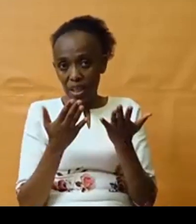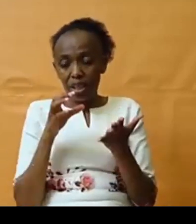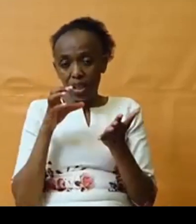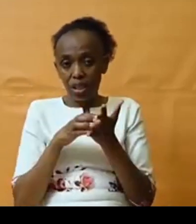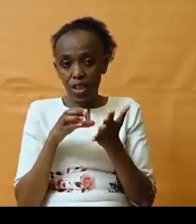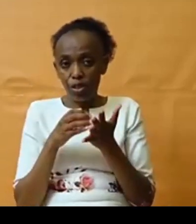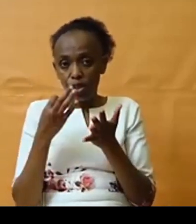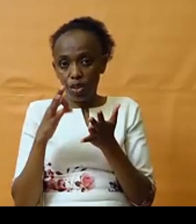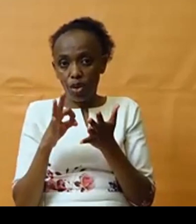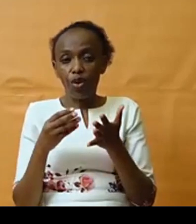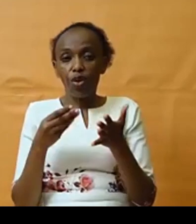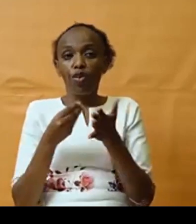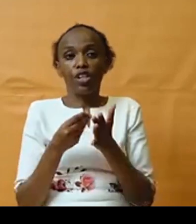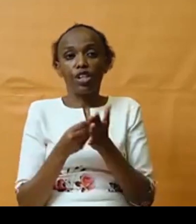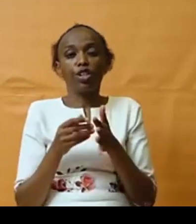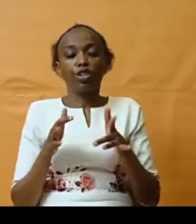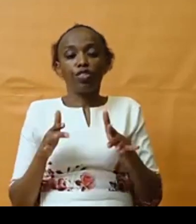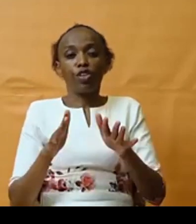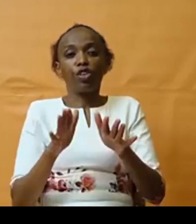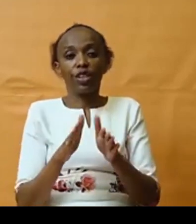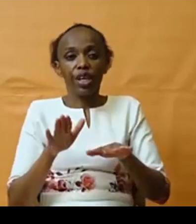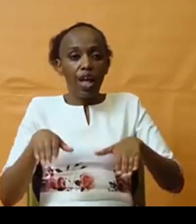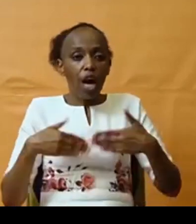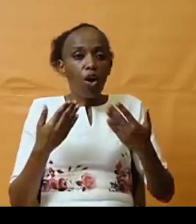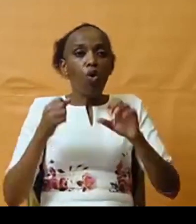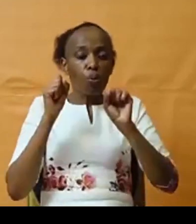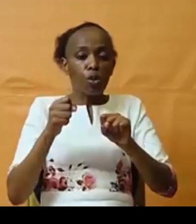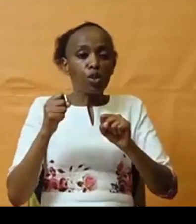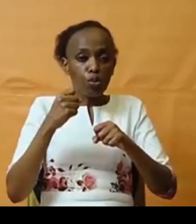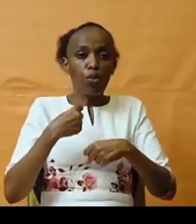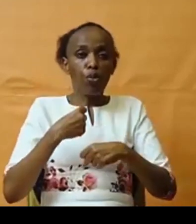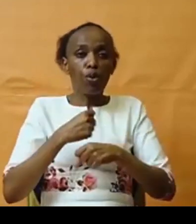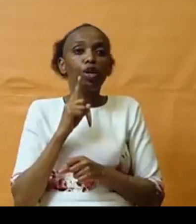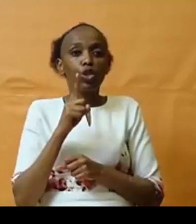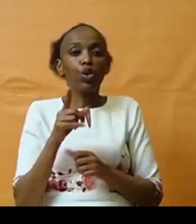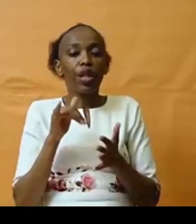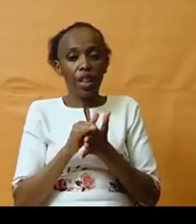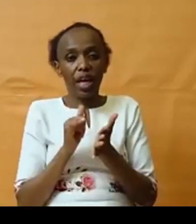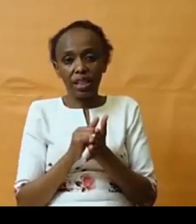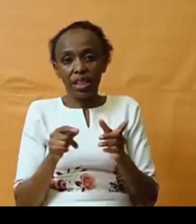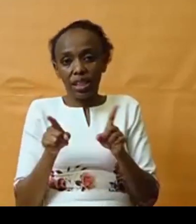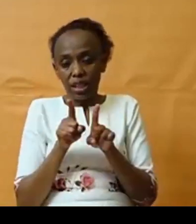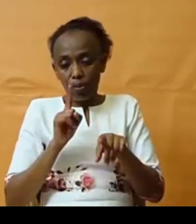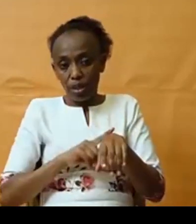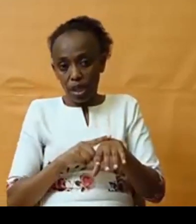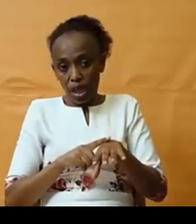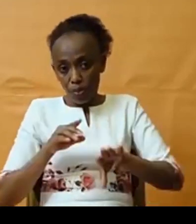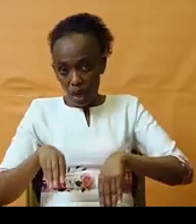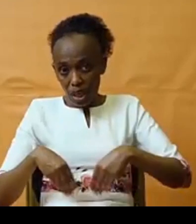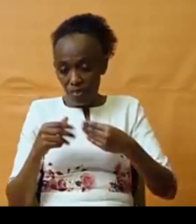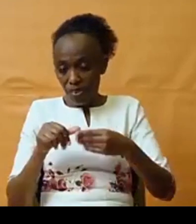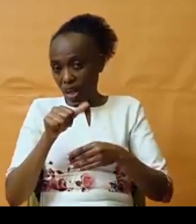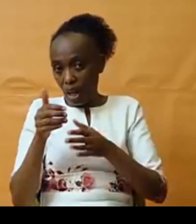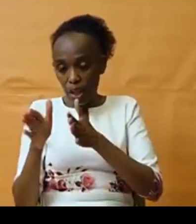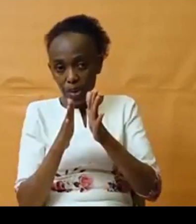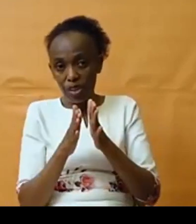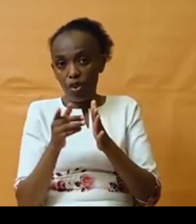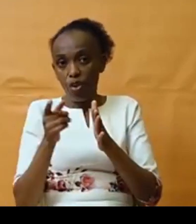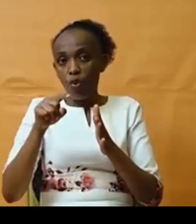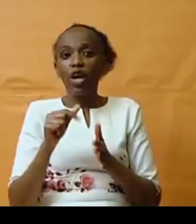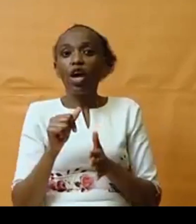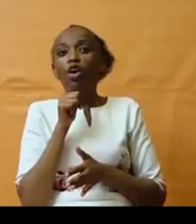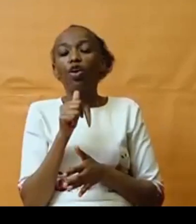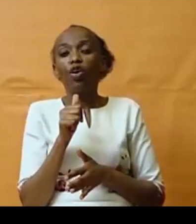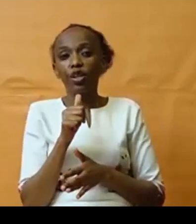on illicit financial flows. So how do we make sure that as we are offering alternatives, we are not